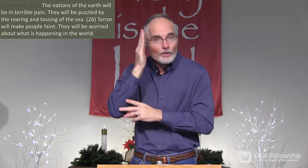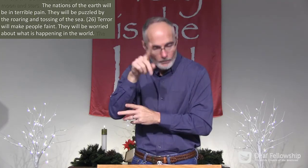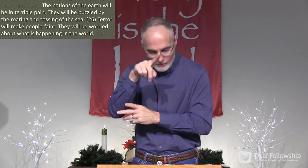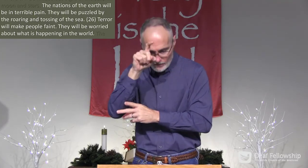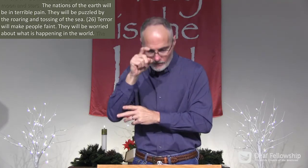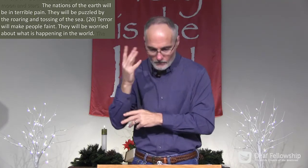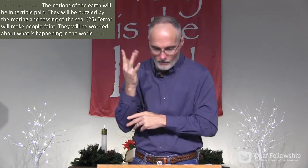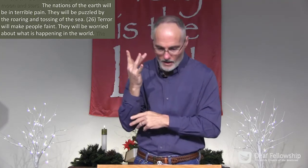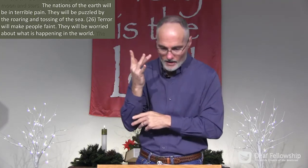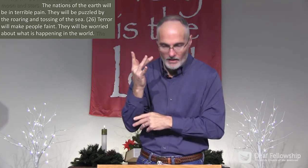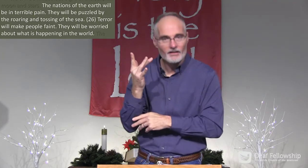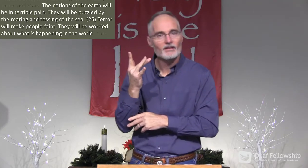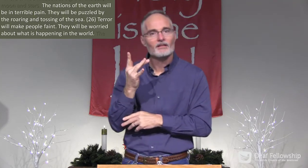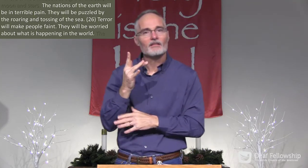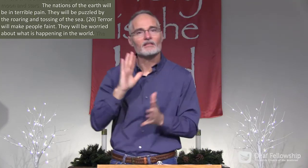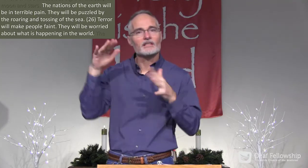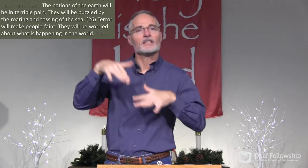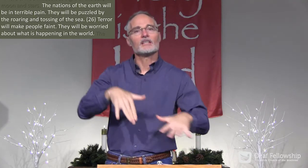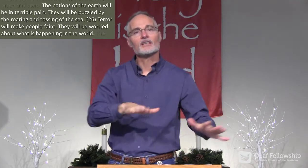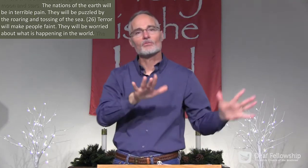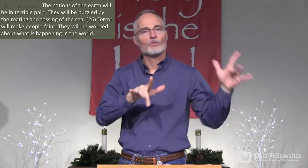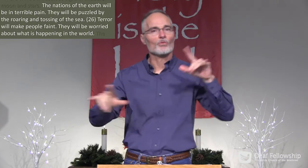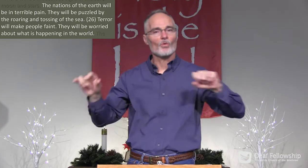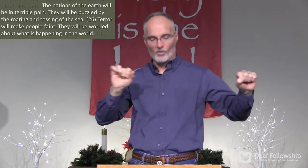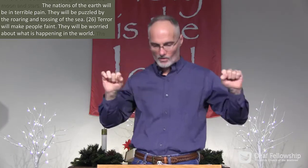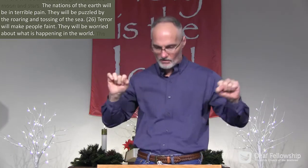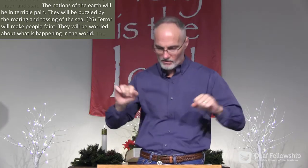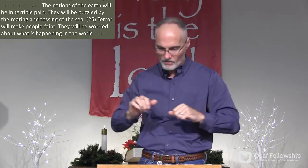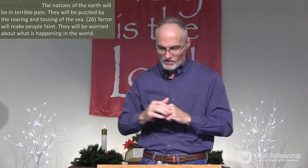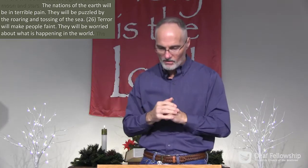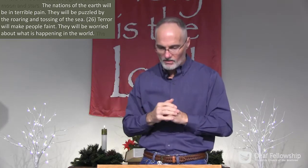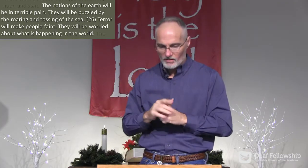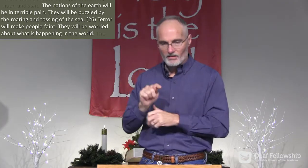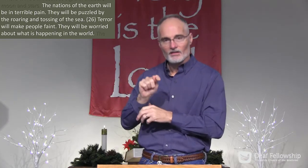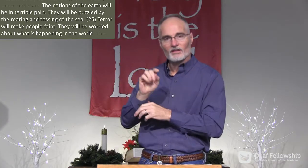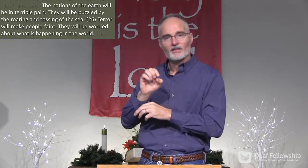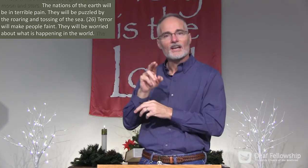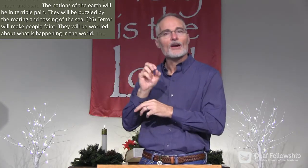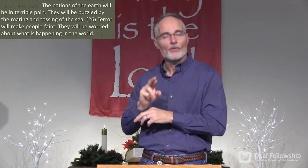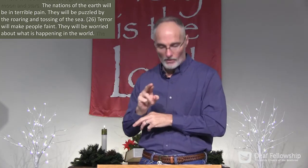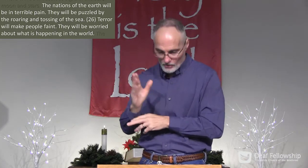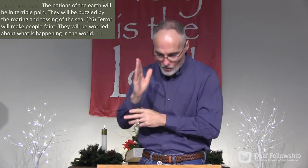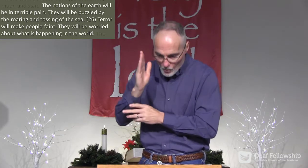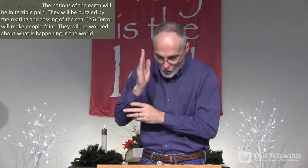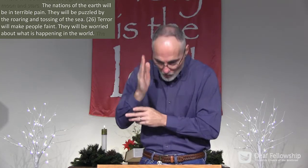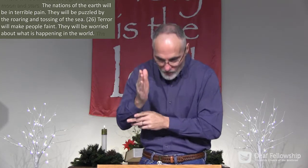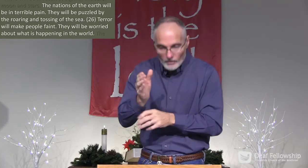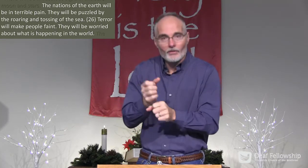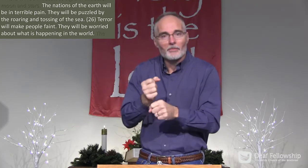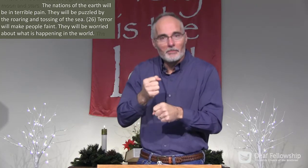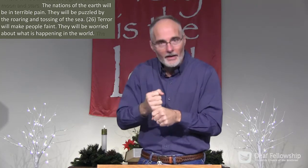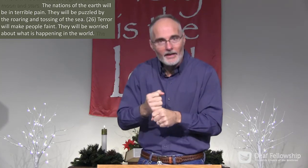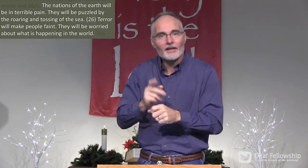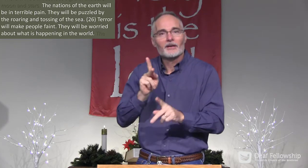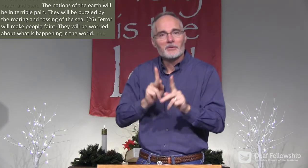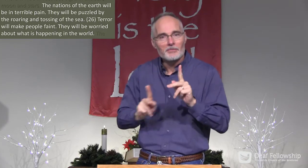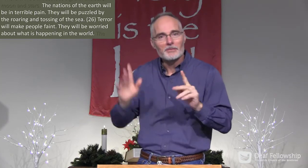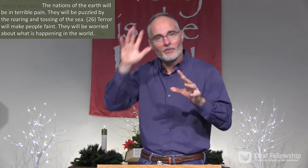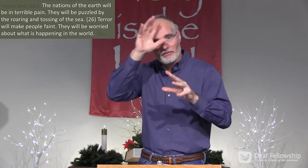They will be puzzled by the roaring and tossing of the sea. Terror will make